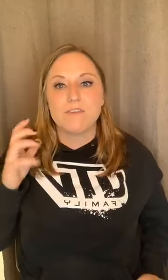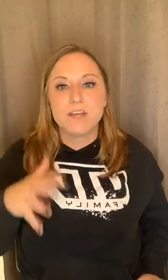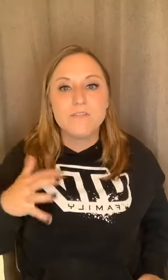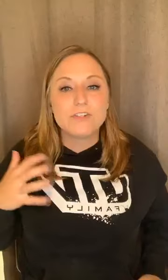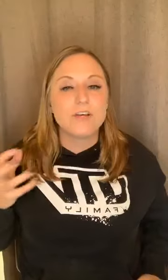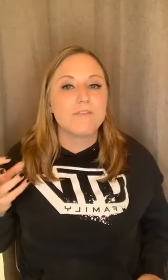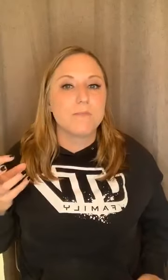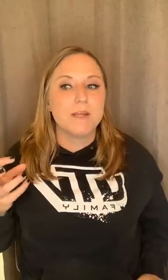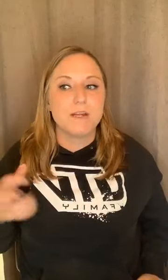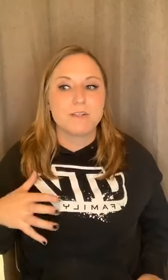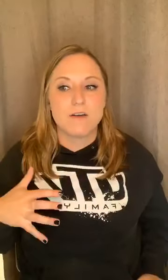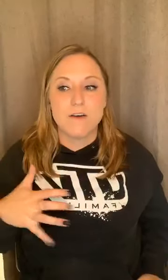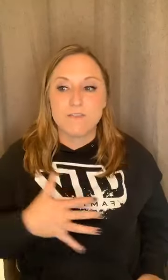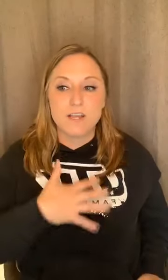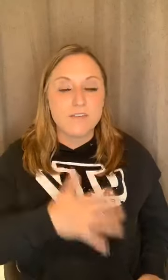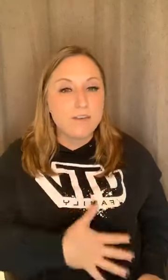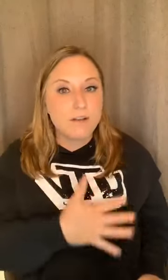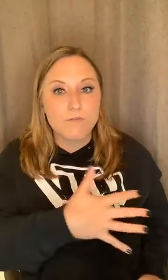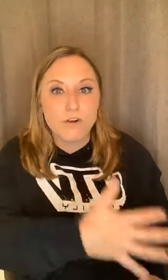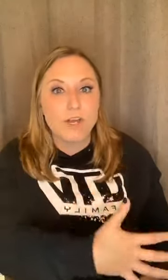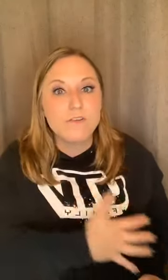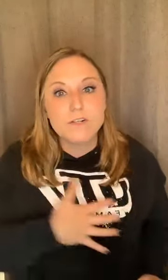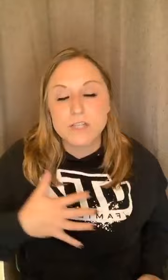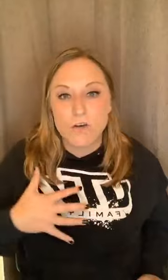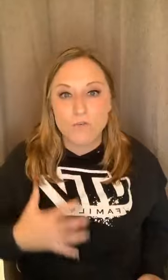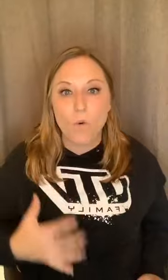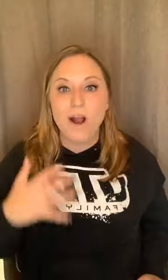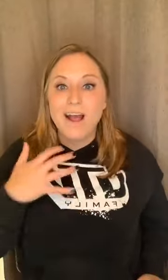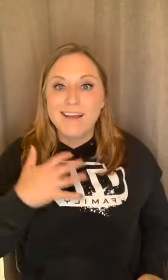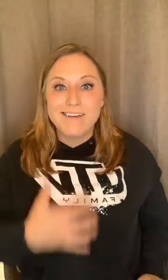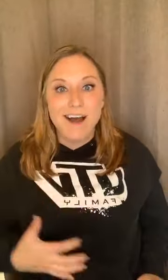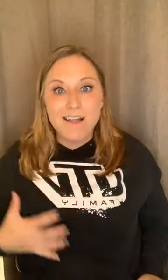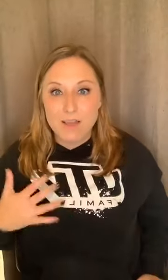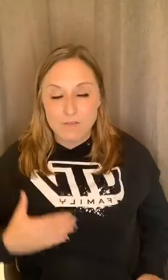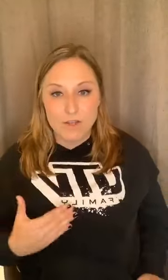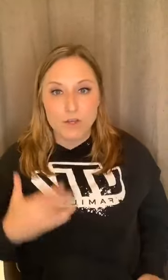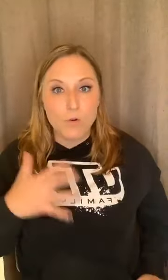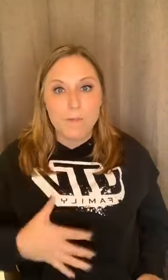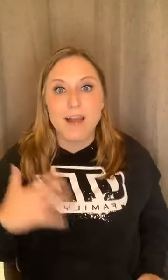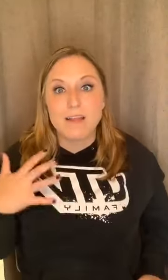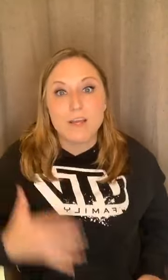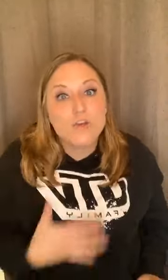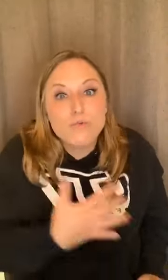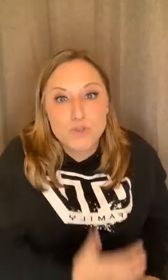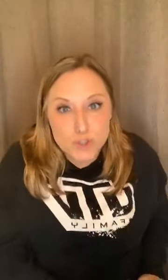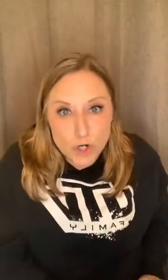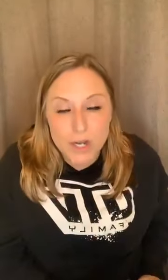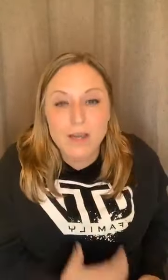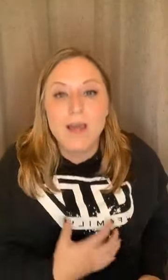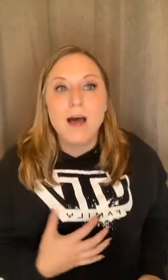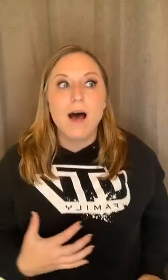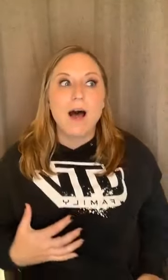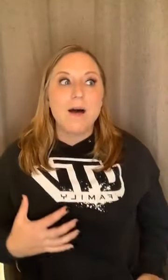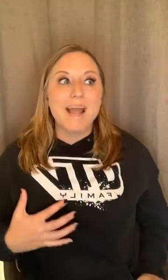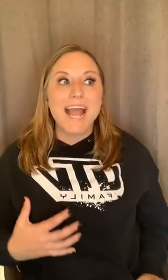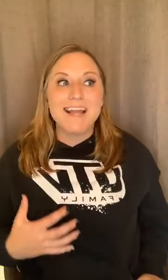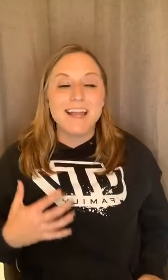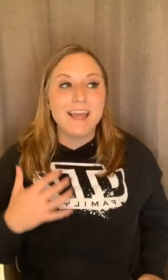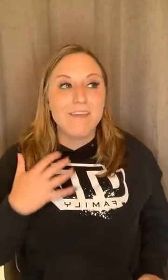forgive yourself for beating yourself up, forgiving, forgive yourself for not loving your body like you should. Um, and if